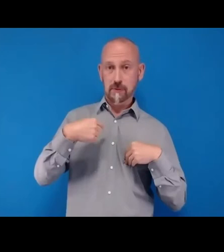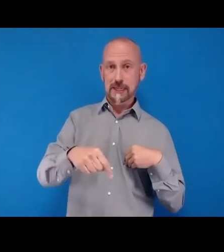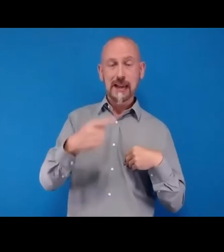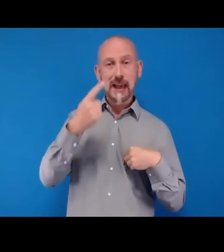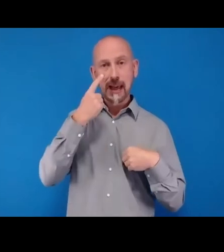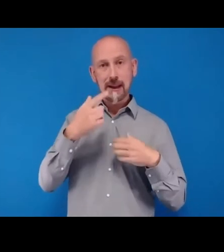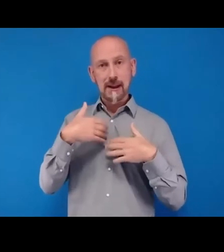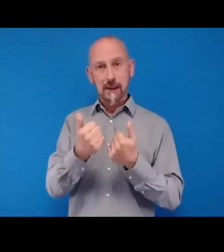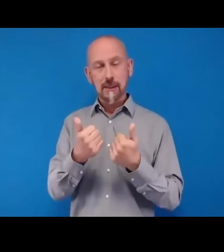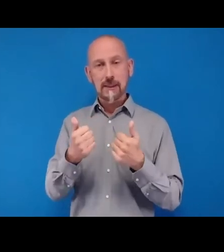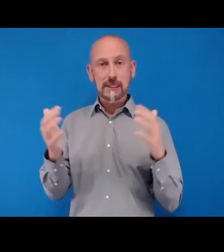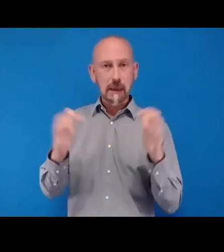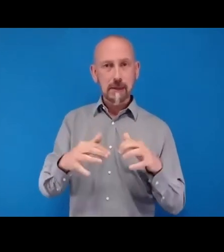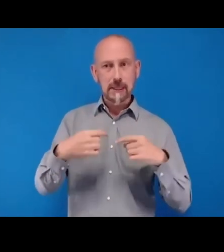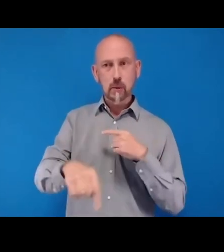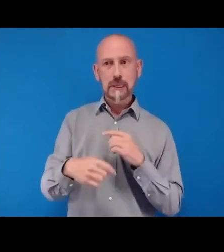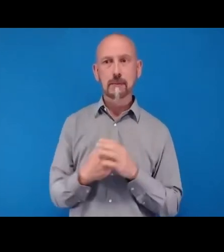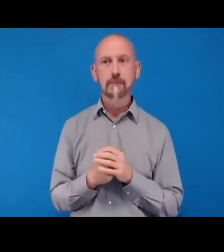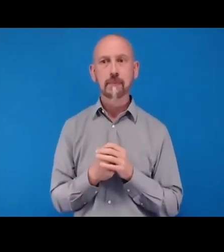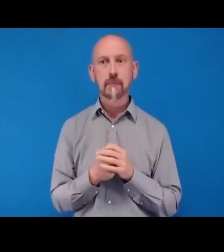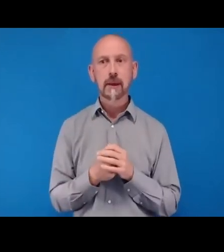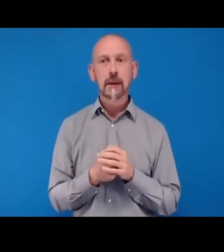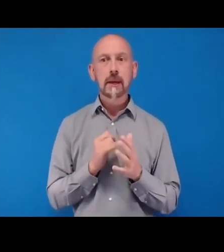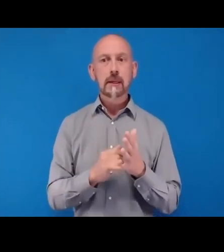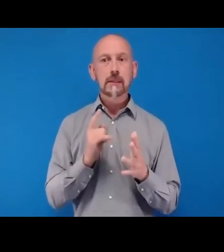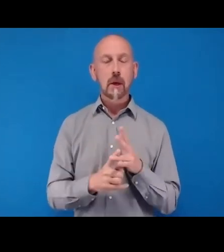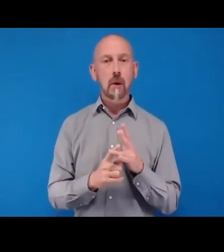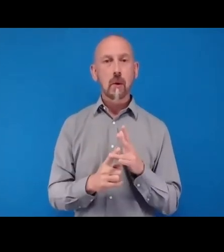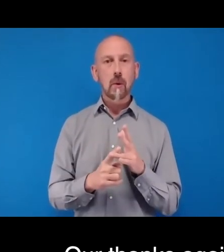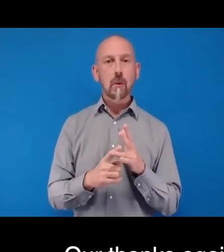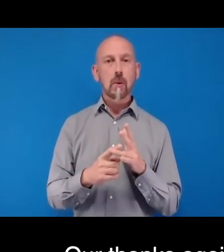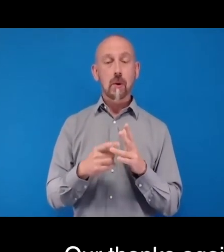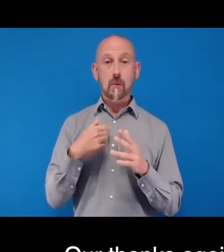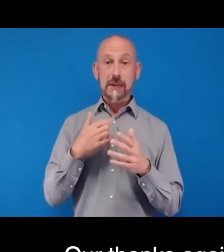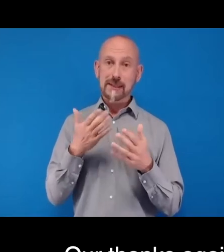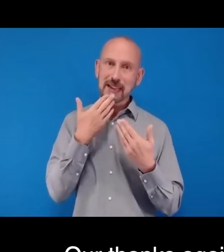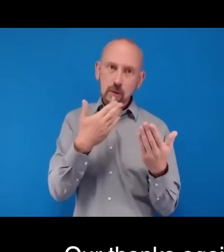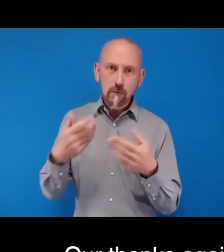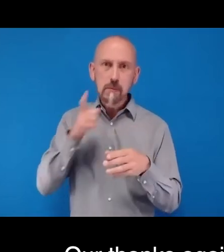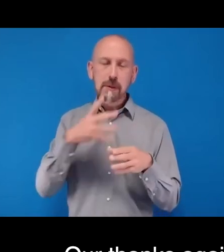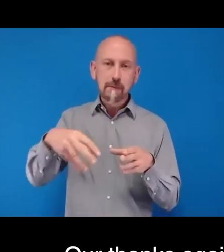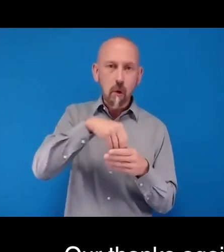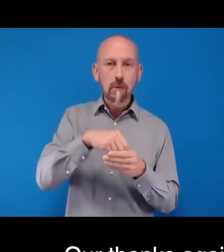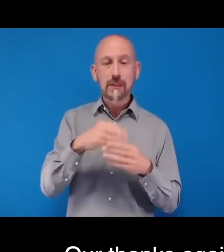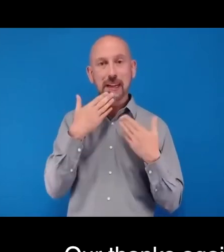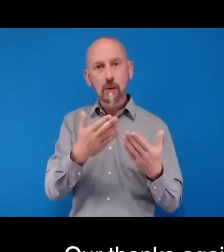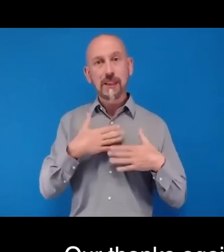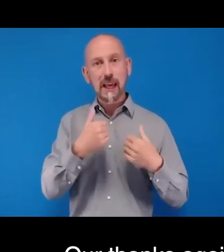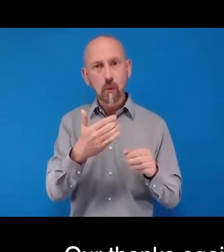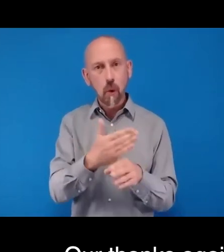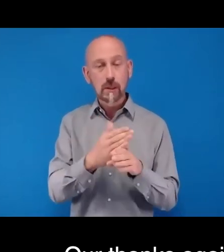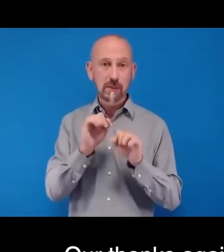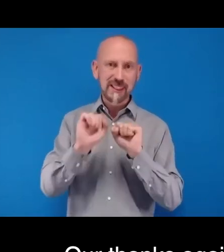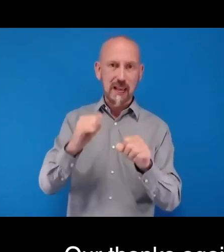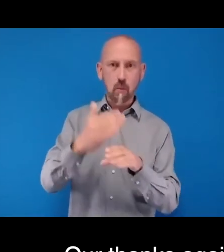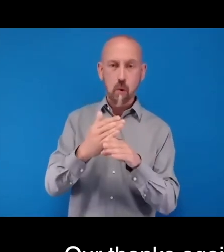again to all those participating today, to all health workers for all that they do, and to the work